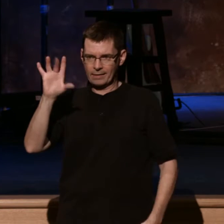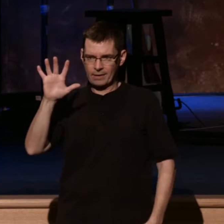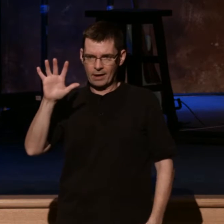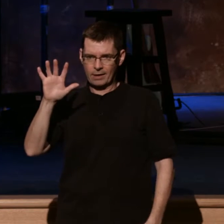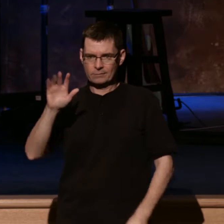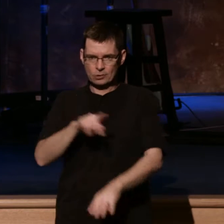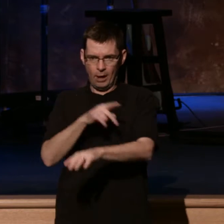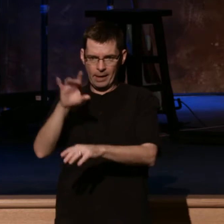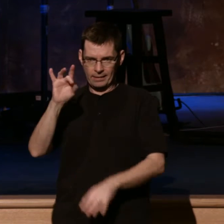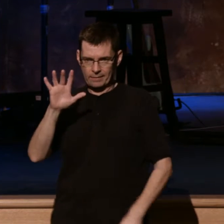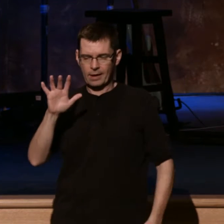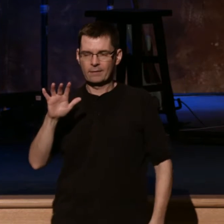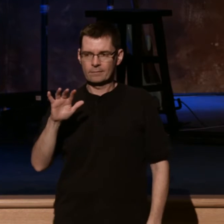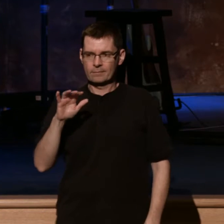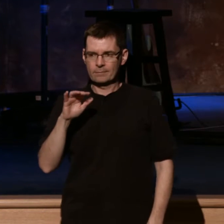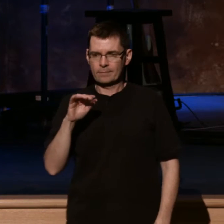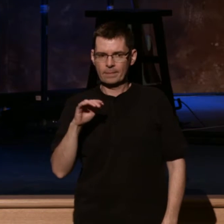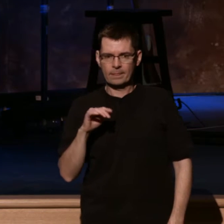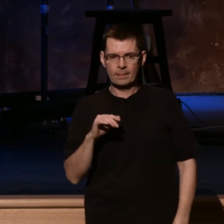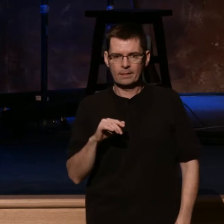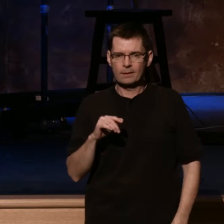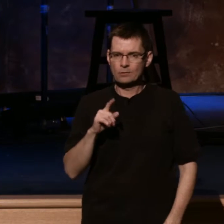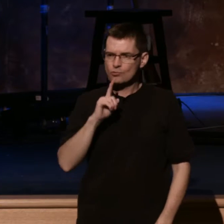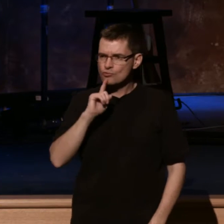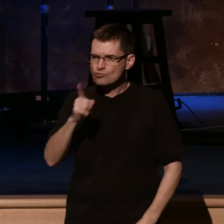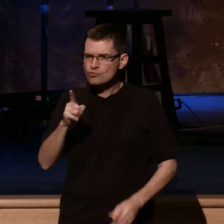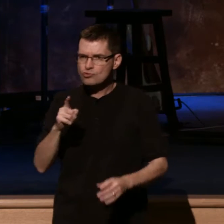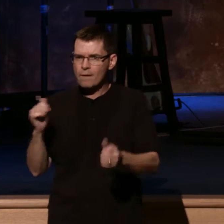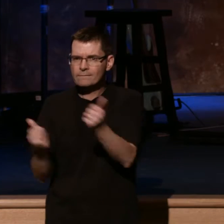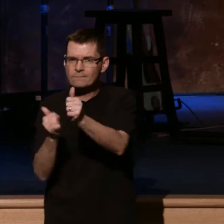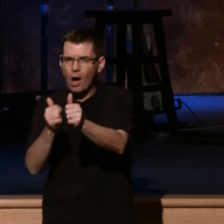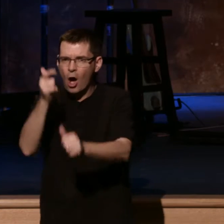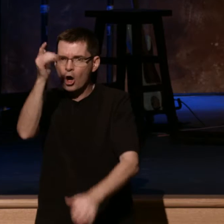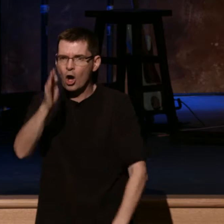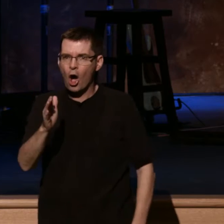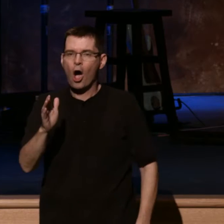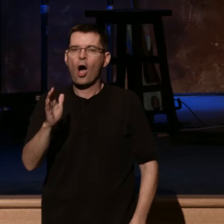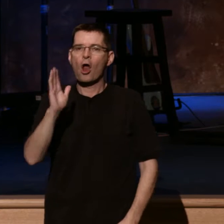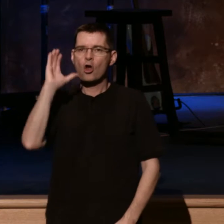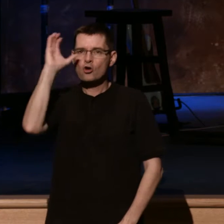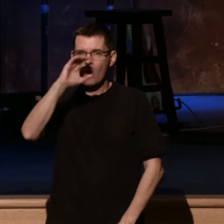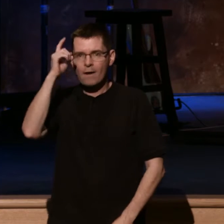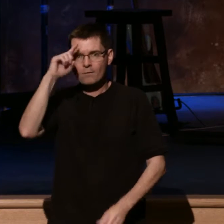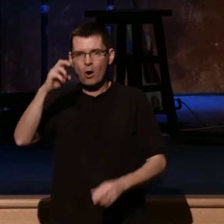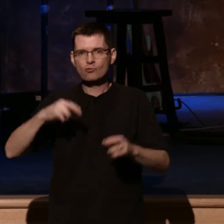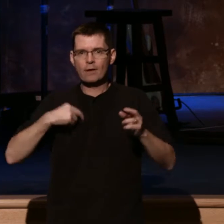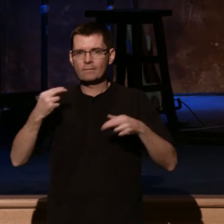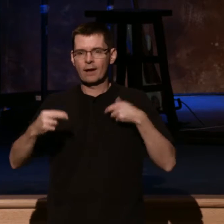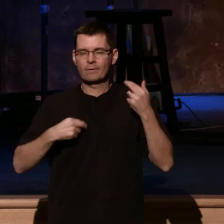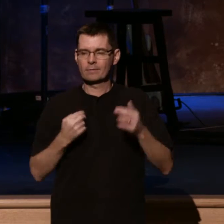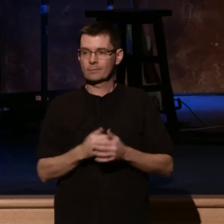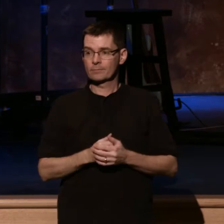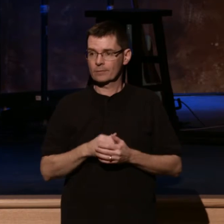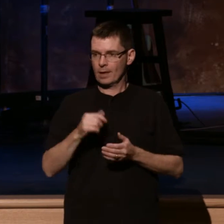Again, what it looks like to pursue God for revival. First of all, as we pick up in verses 1 through 3,